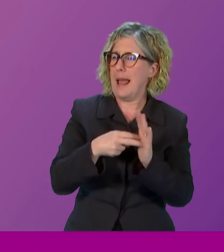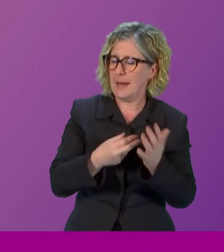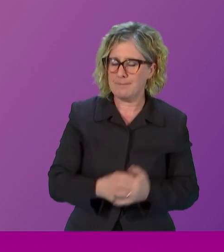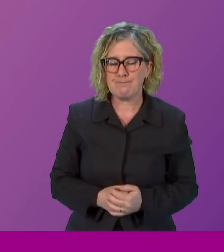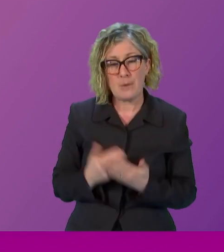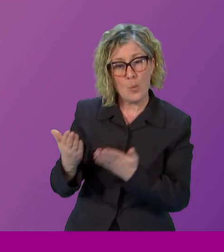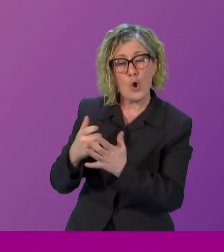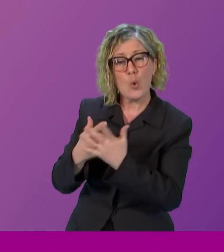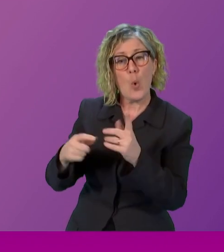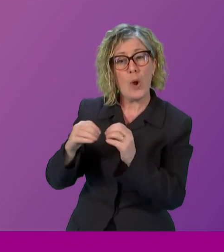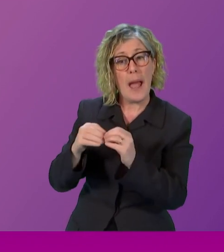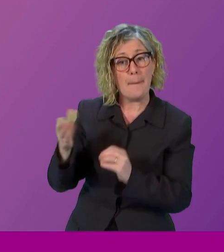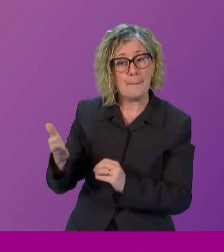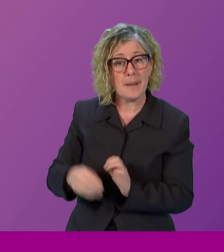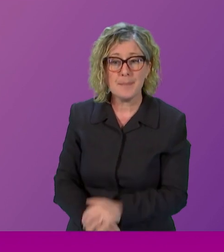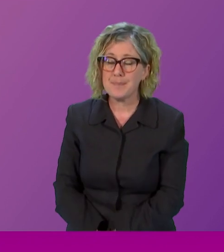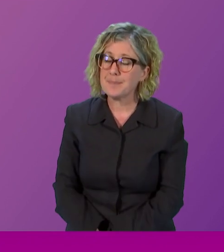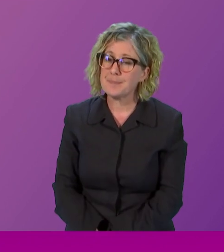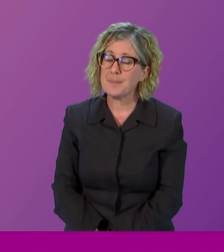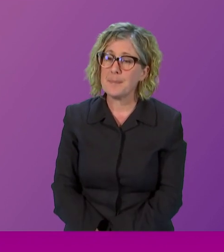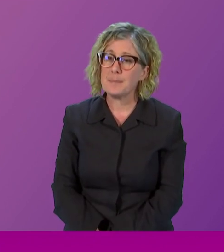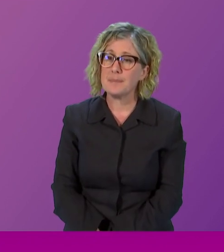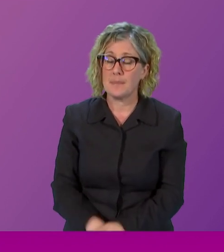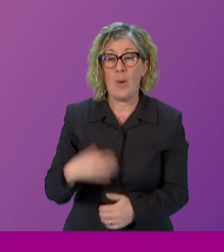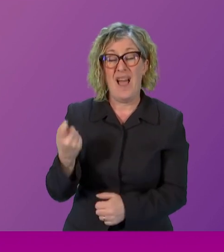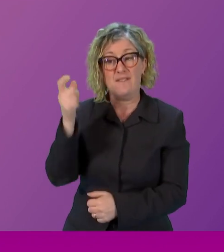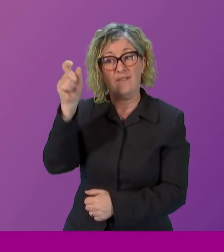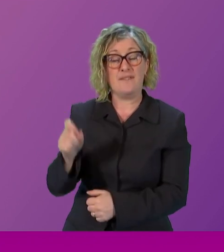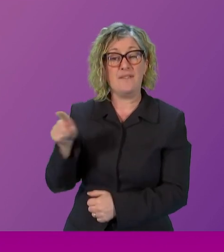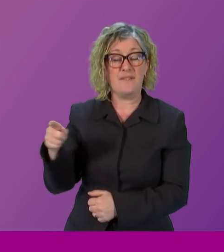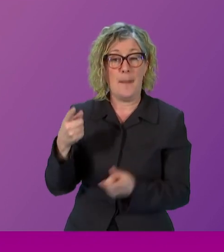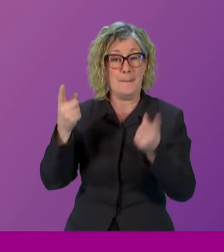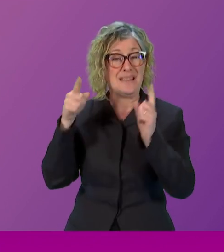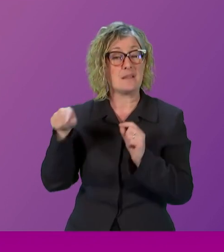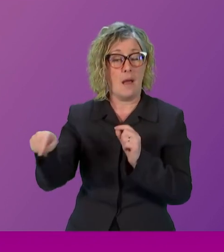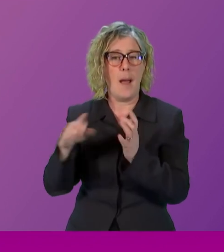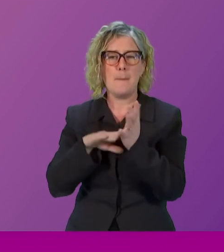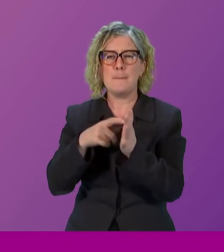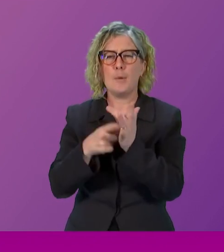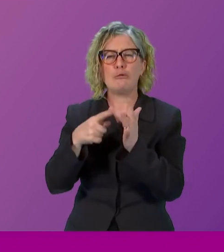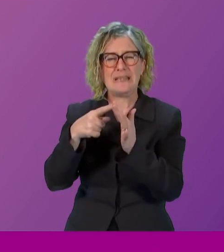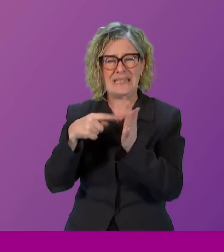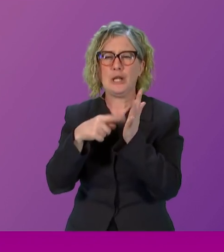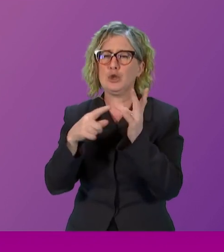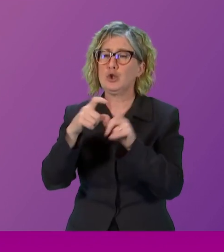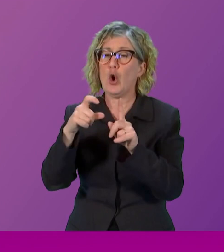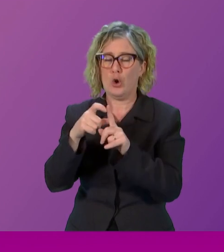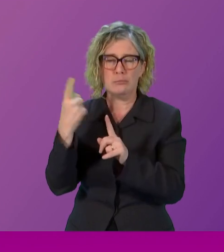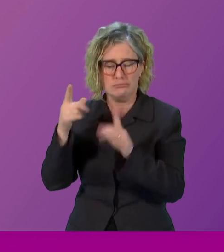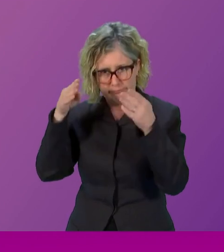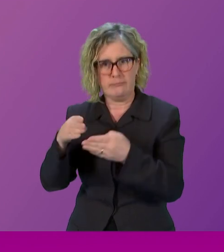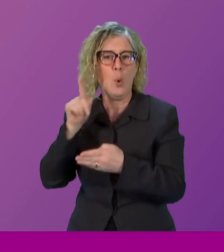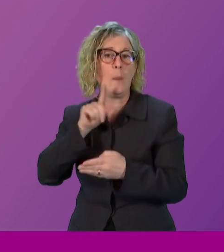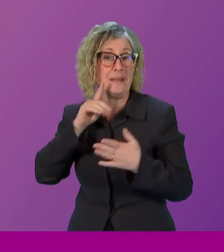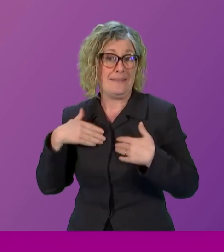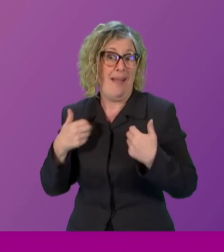we have a minister, Marie Todd, for women's health in particular, which I think is